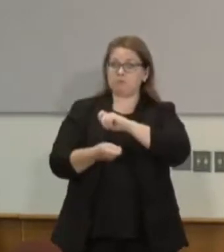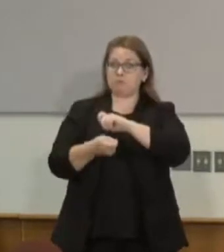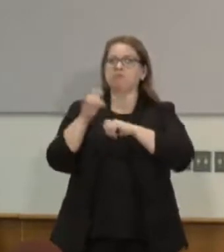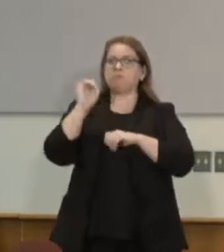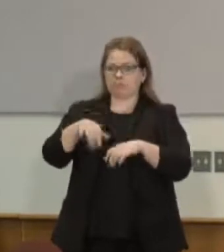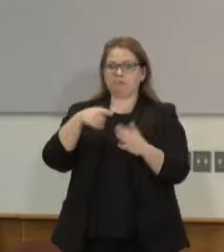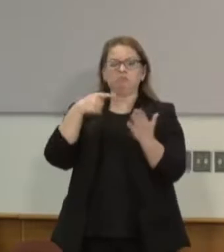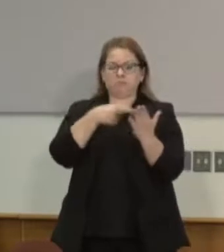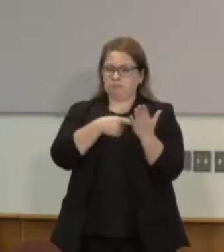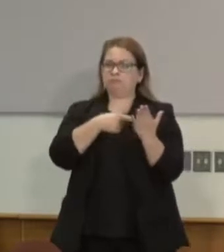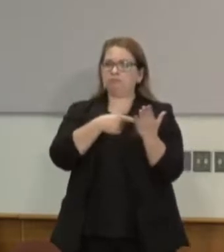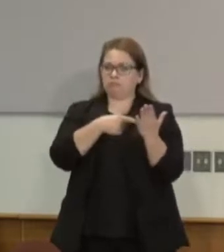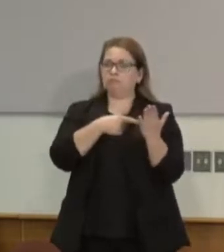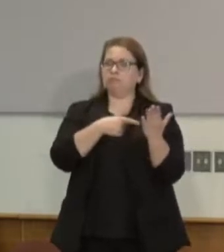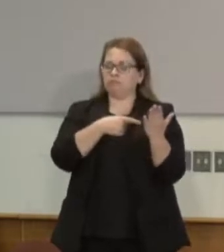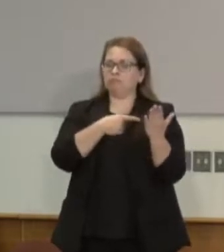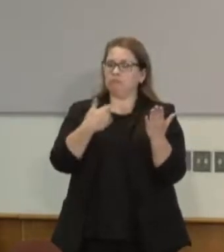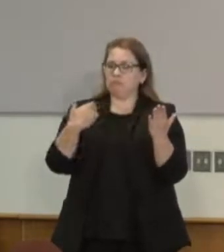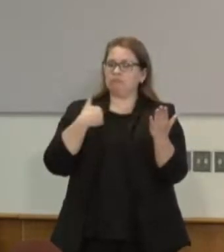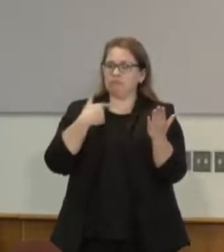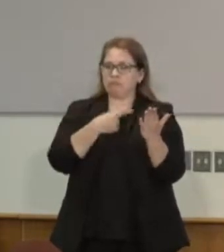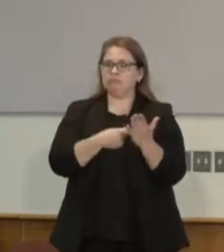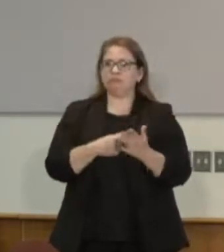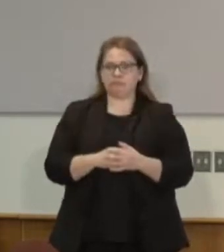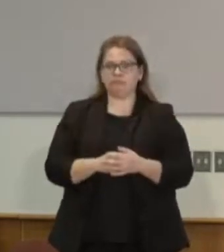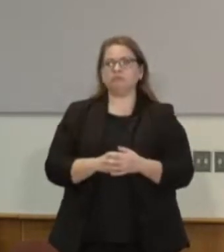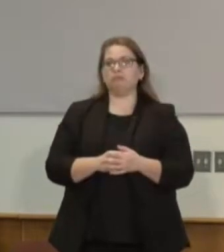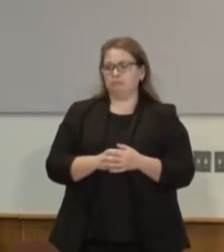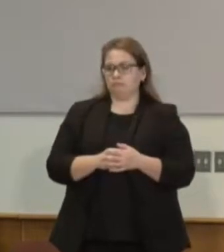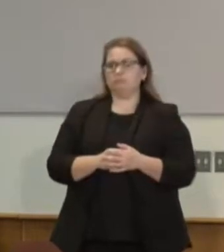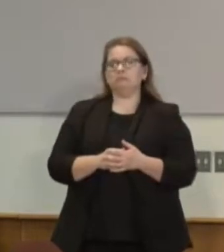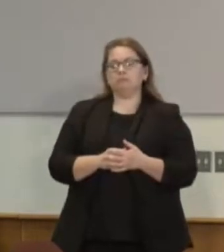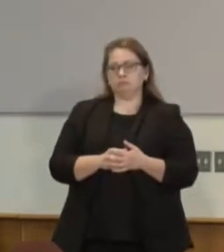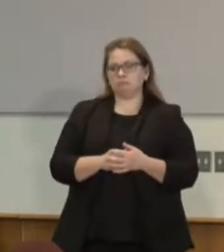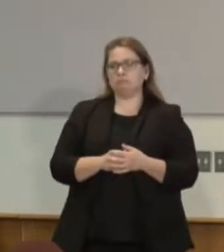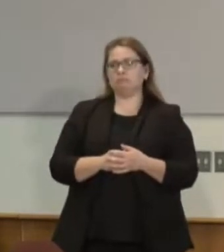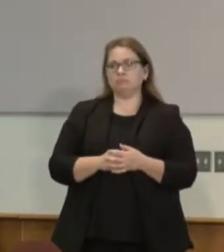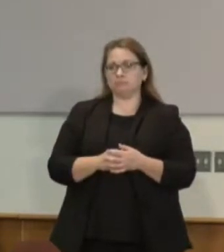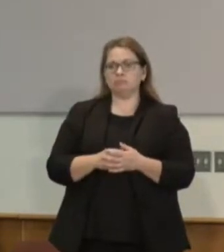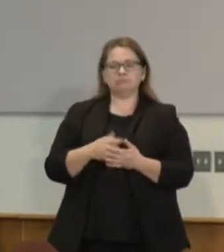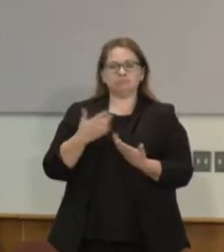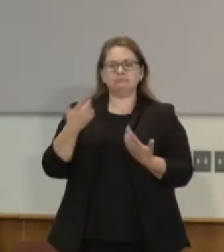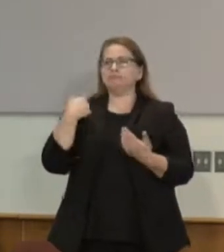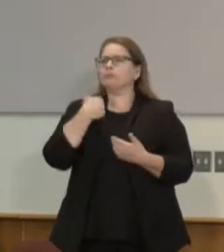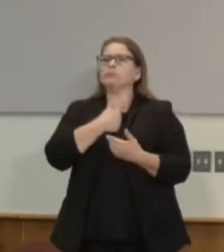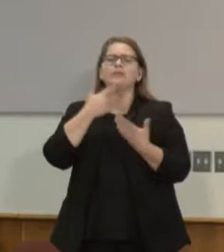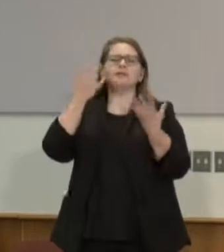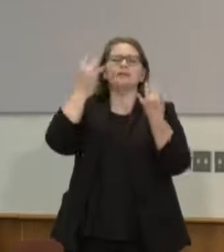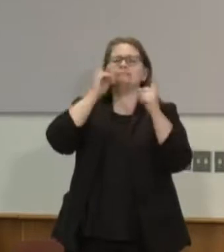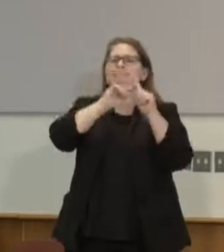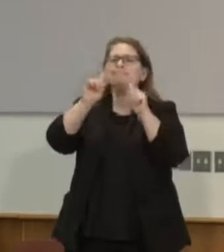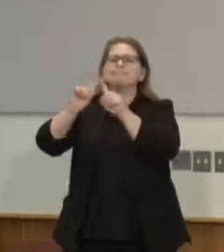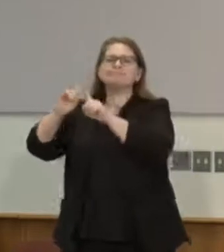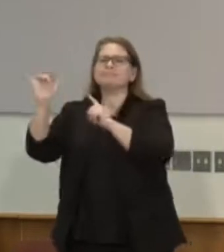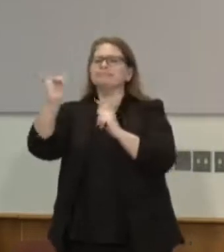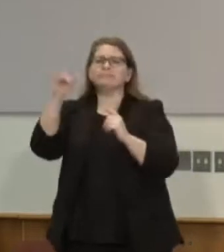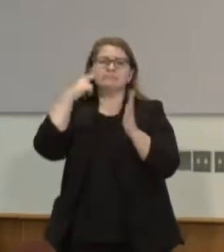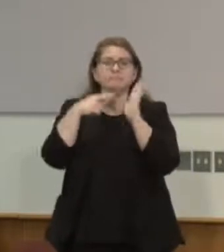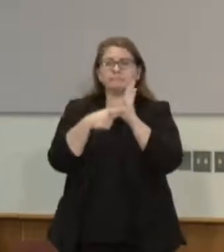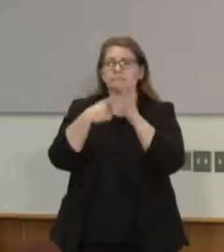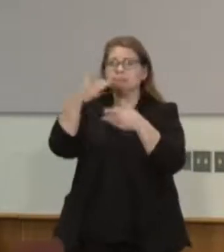should be included there as well, it's very diverse because when you think in terms of let's say voting restoration,